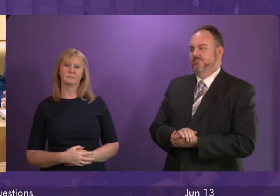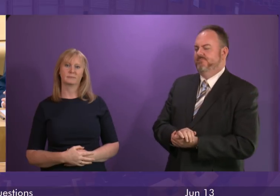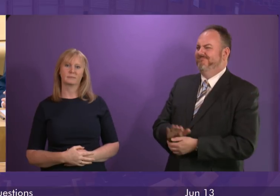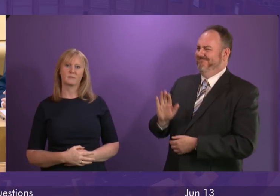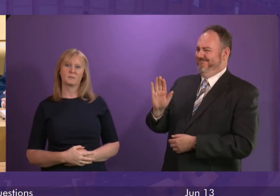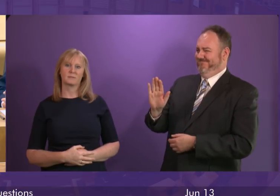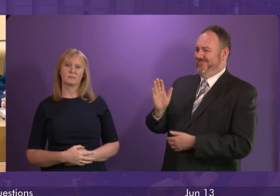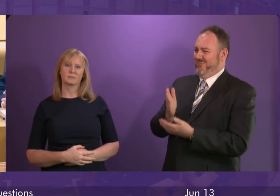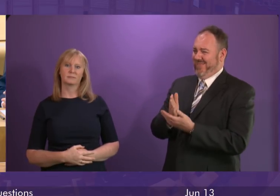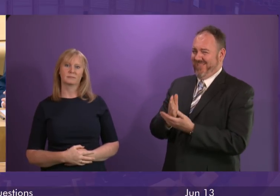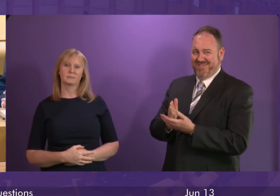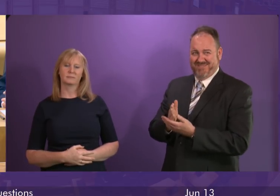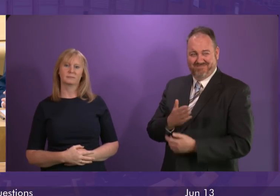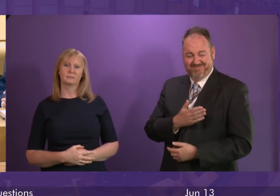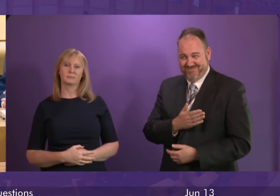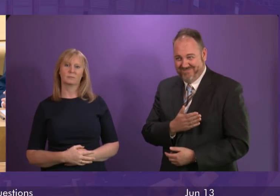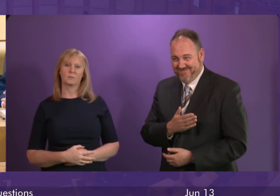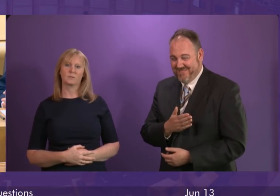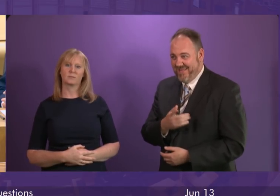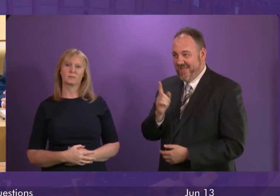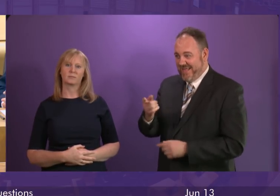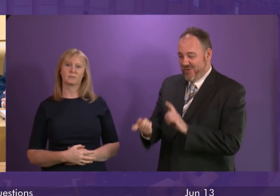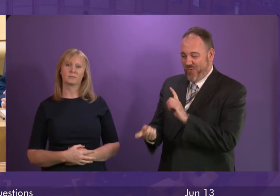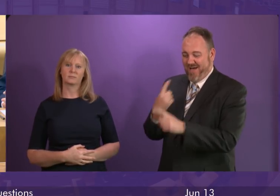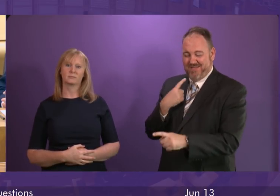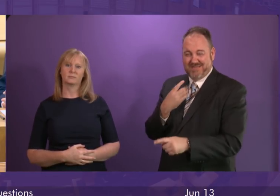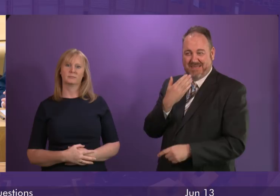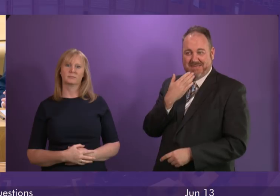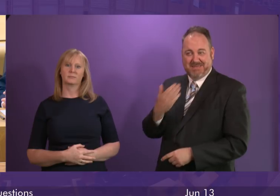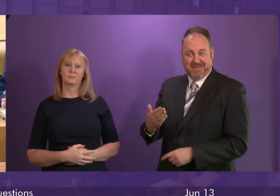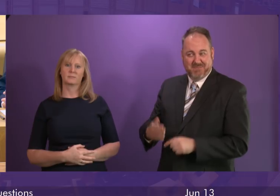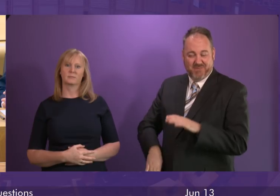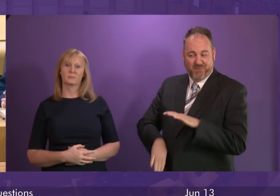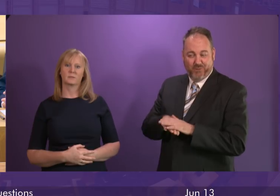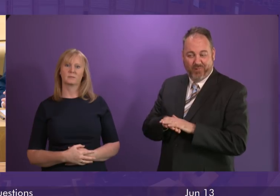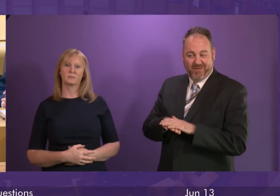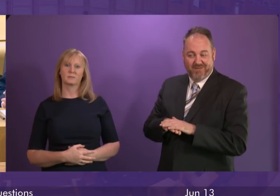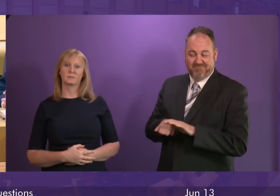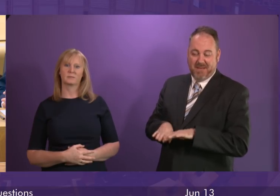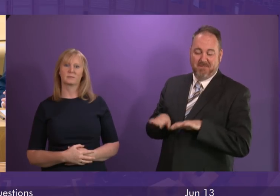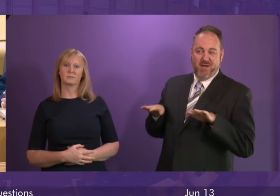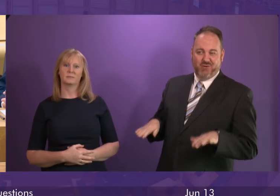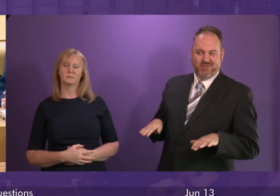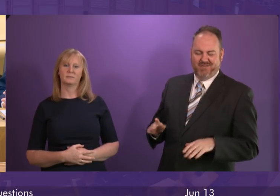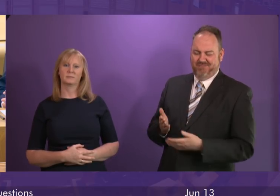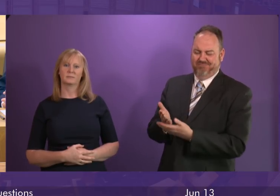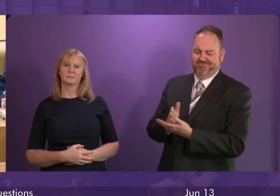To be fair, President Officer, I wasn't expecting a completely impartial answer from the First Minister. So in anticipation, we decided instead to seek one out